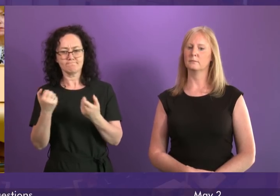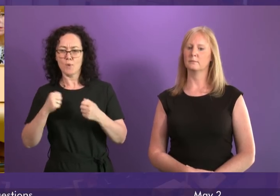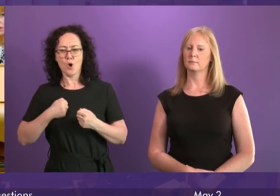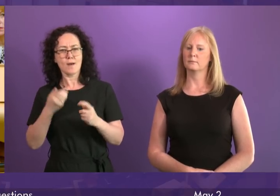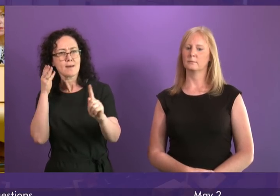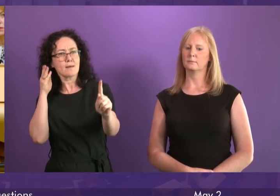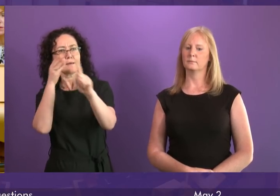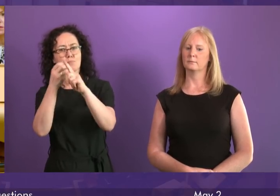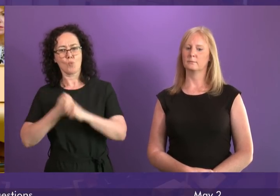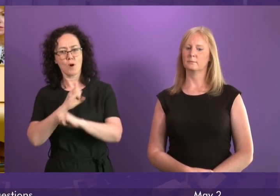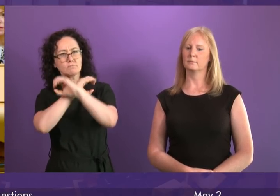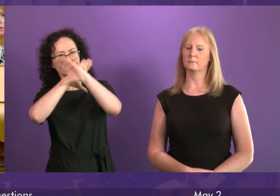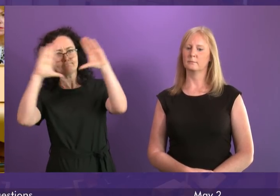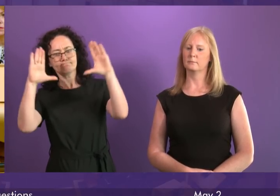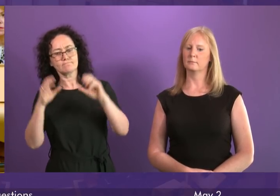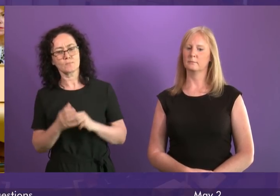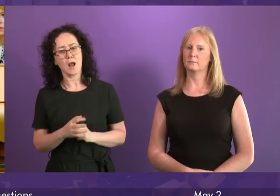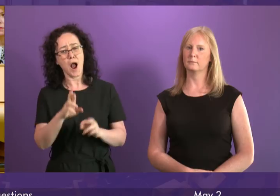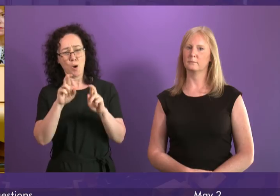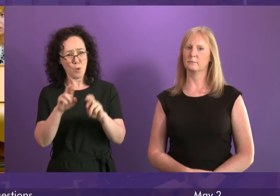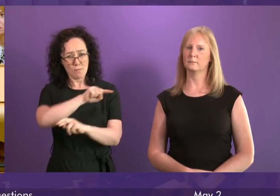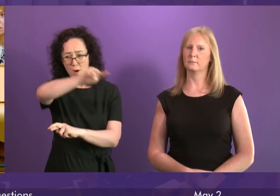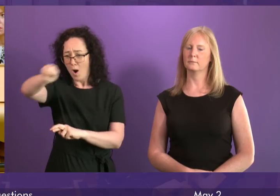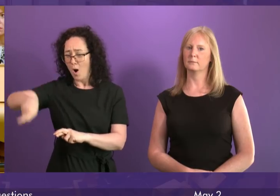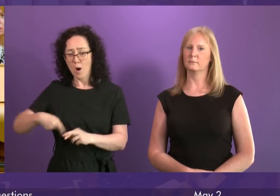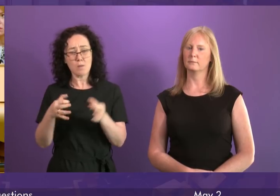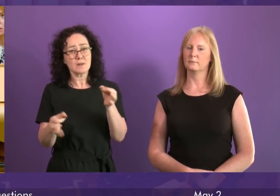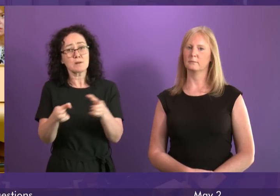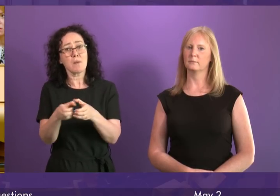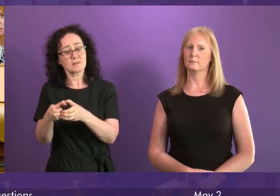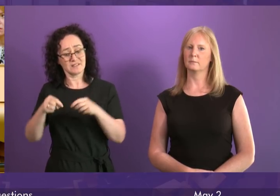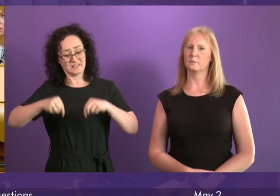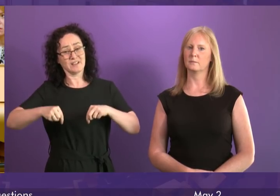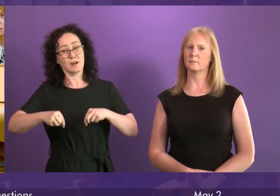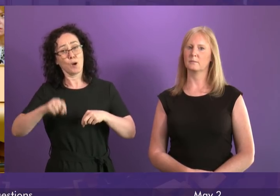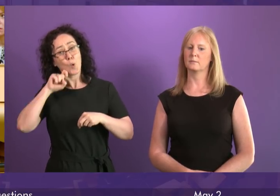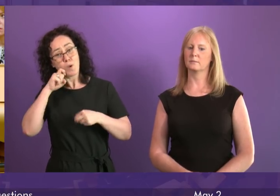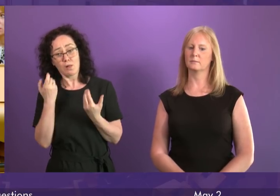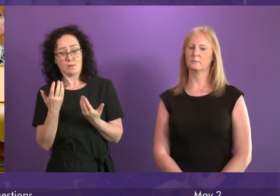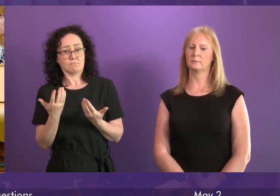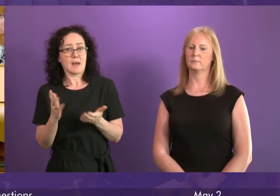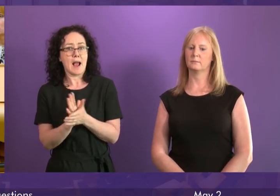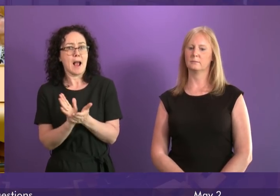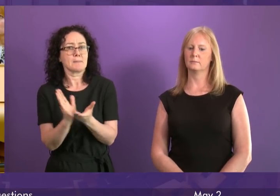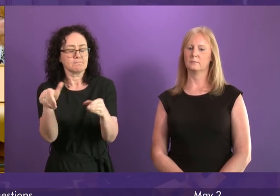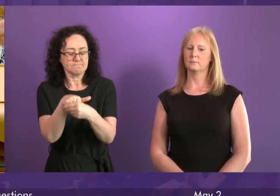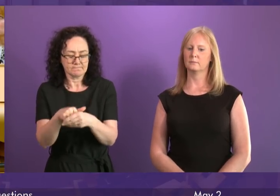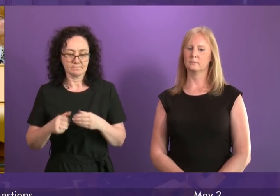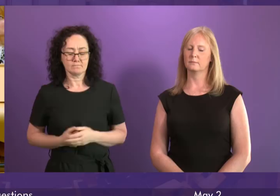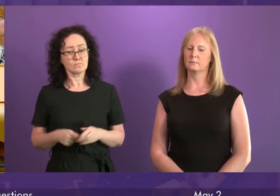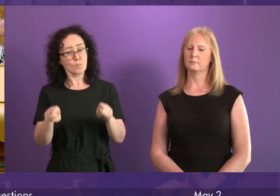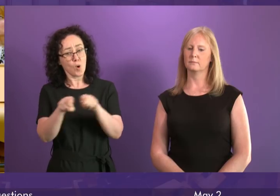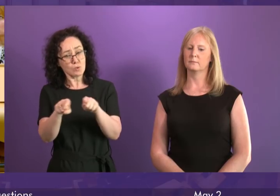And that is a discussion that I hope all parties across this Chamber will be involved in. Of course, and this has been commented on by global